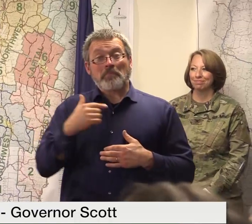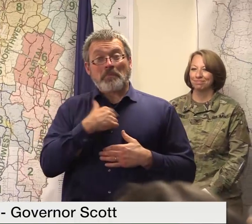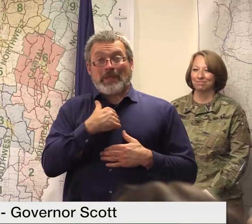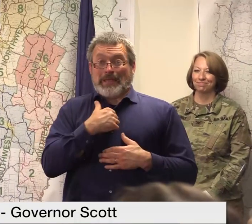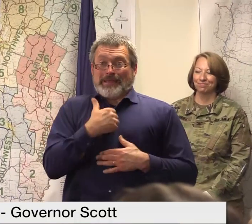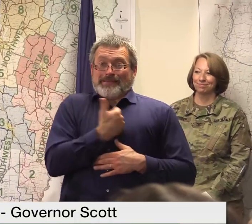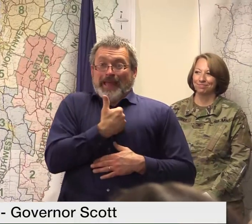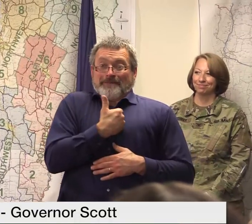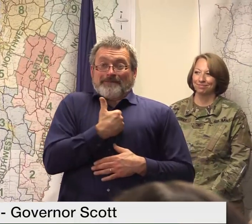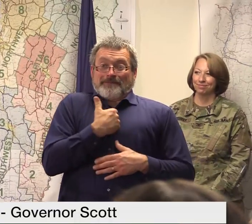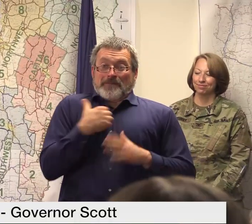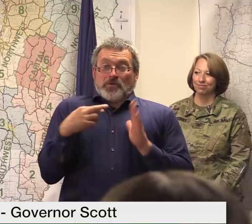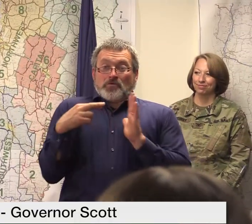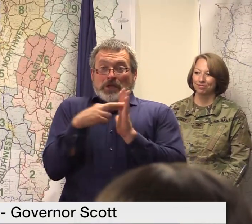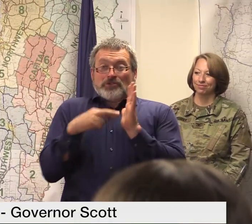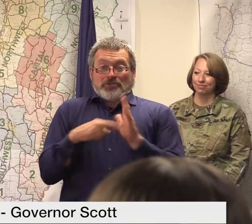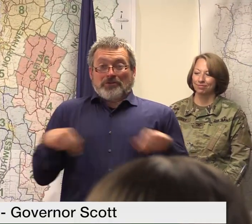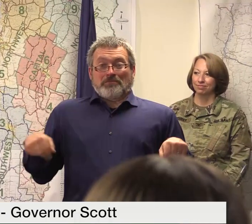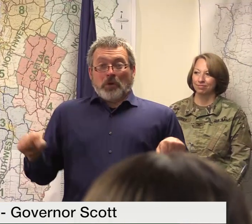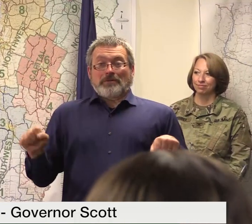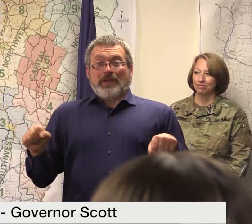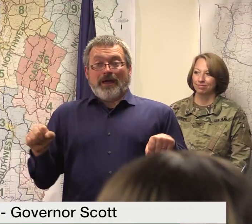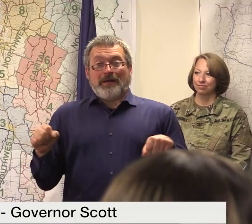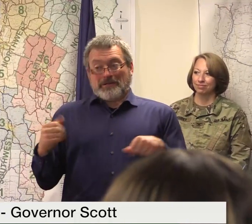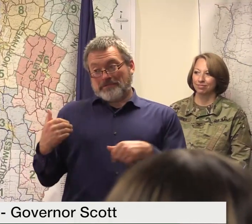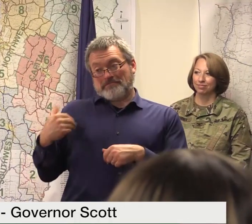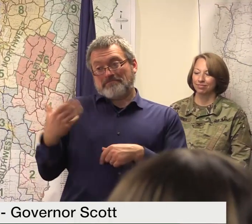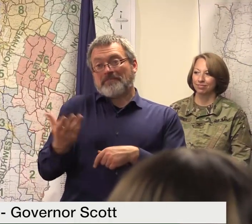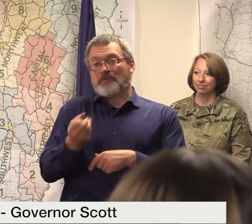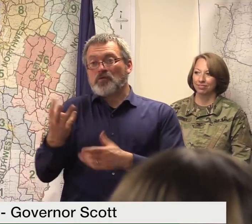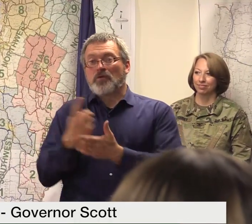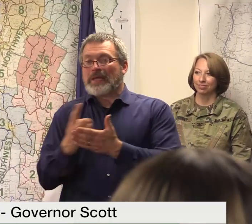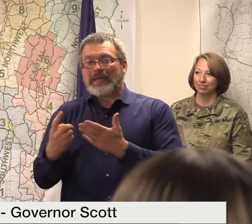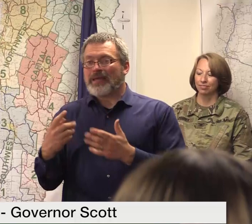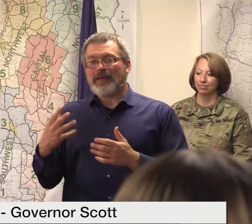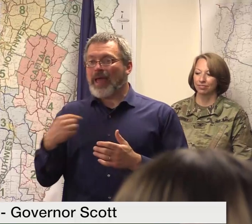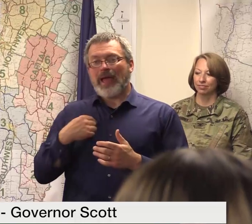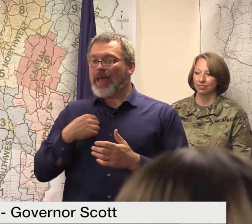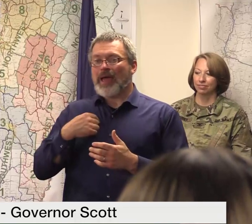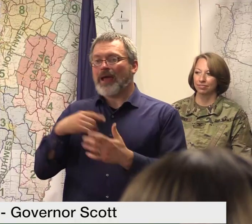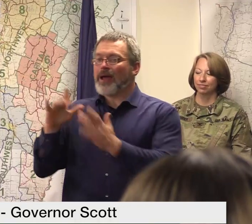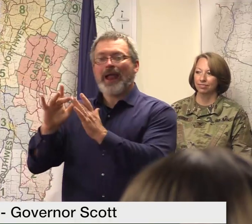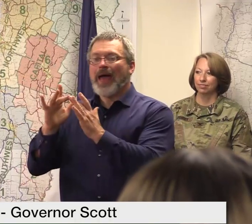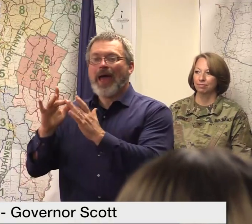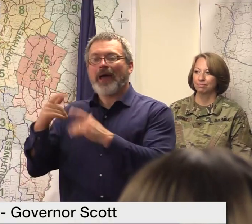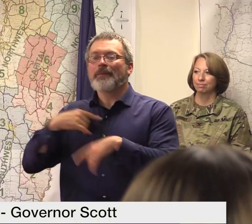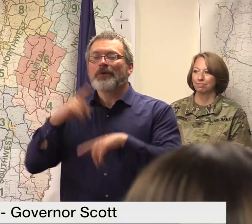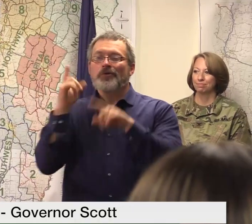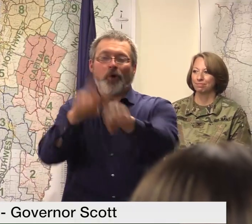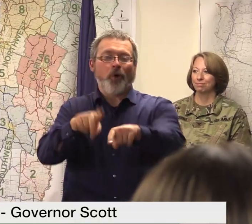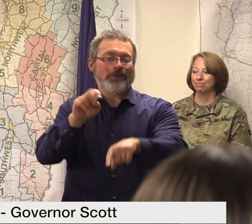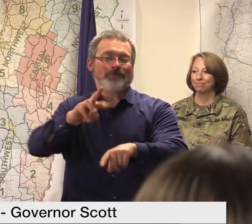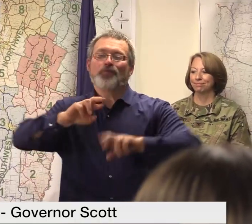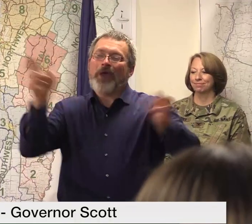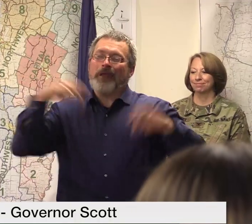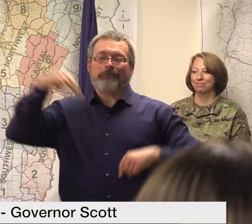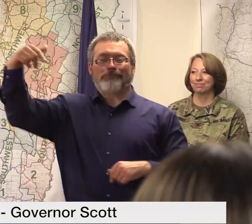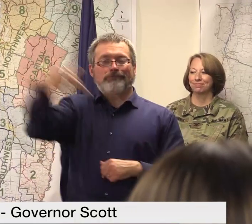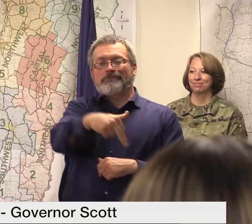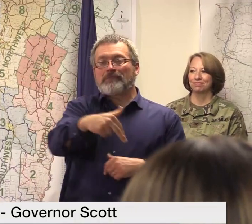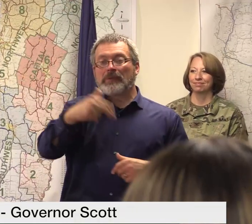i went online to do it i hadn't done that before but it's very easy to do if i can do it anyone can do it